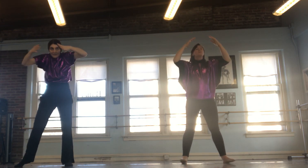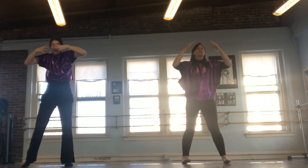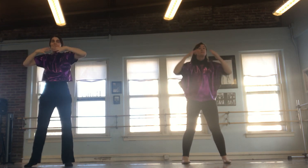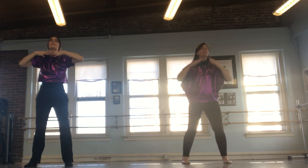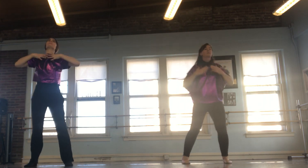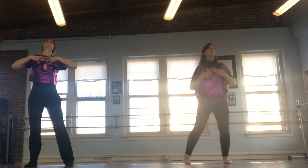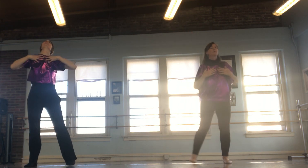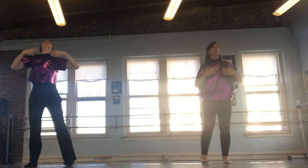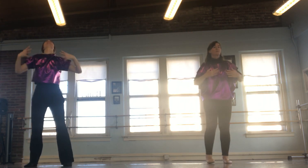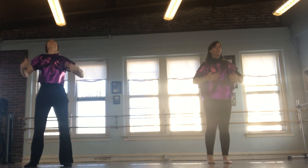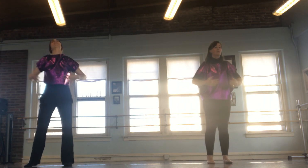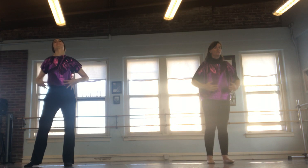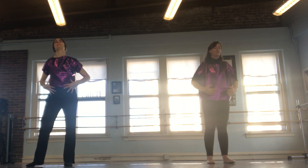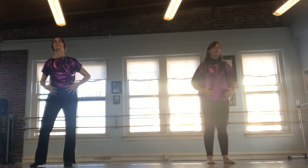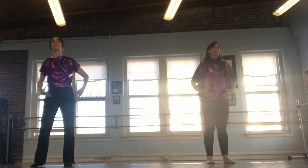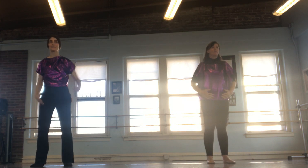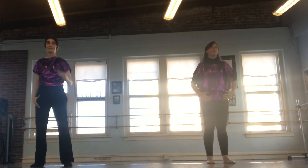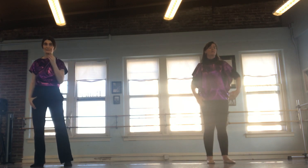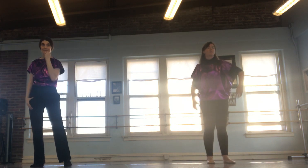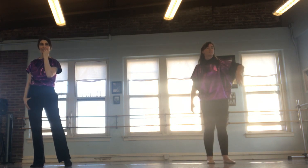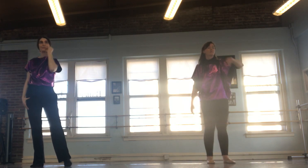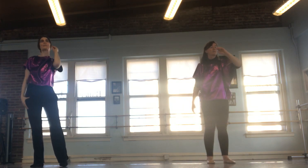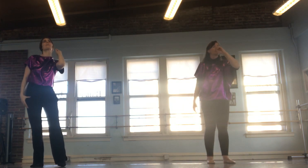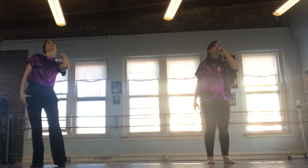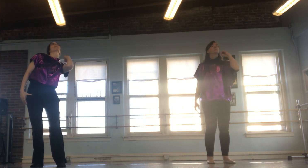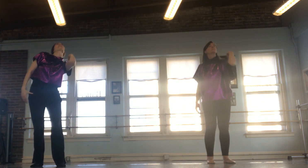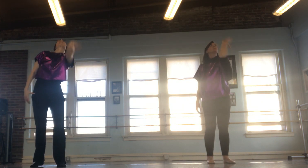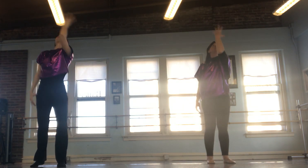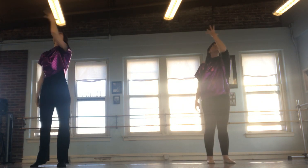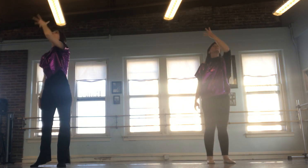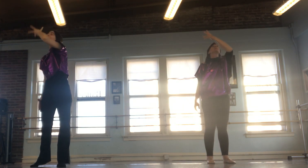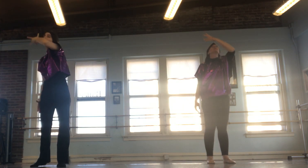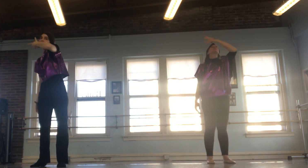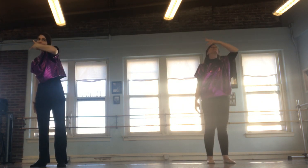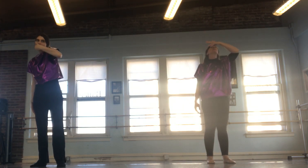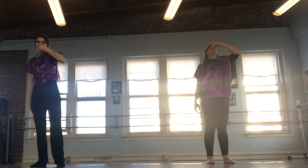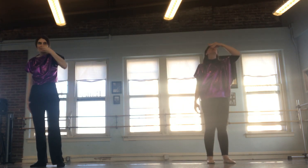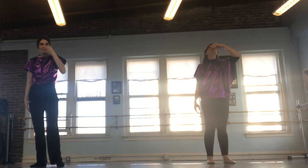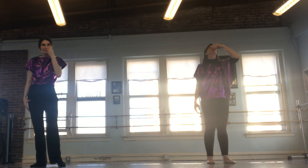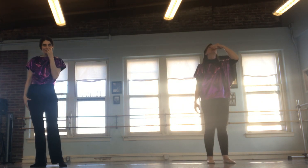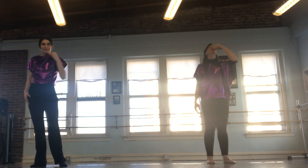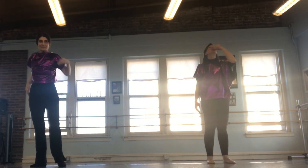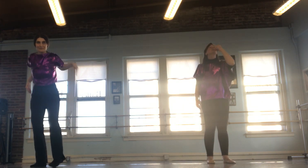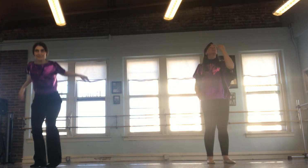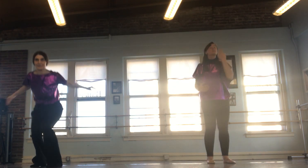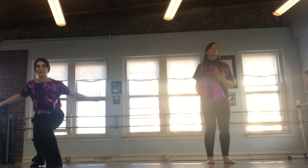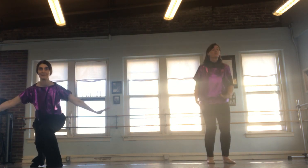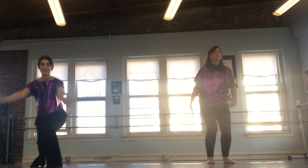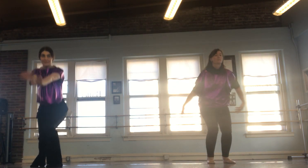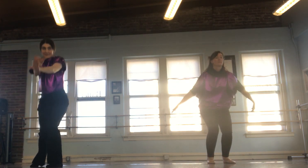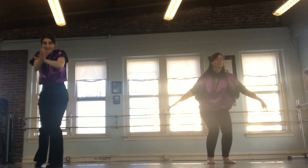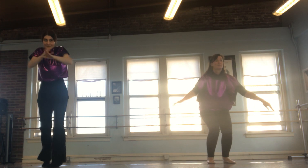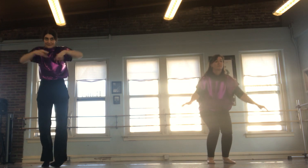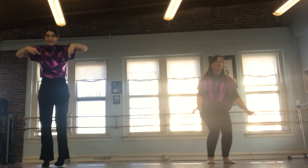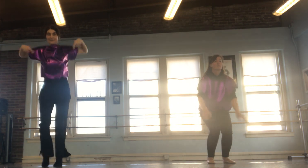unclothed majesty, Let all the earth